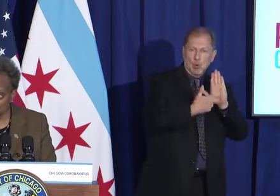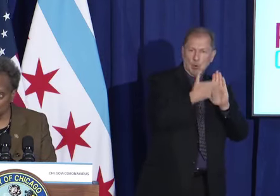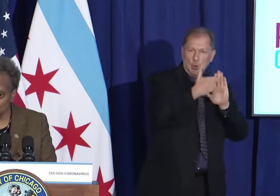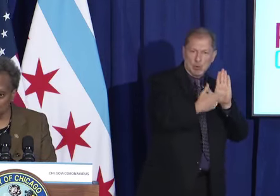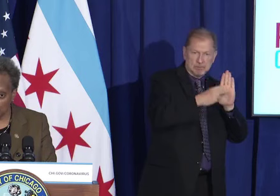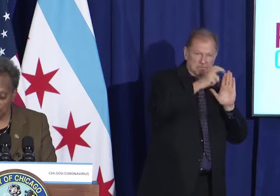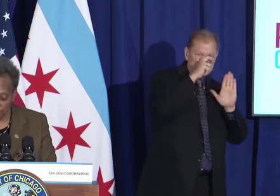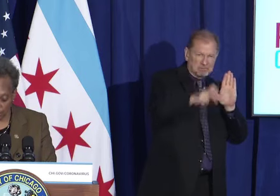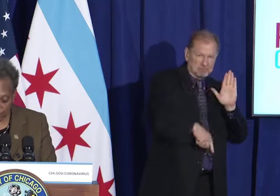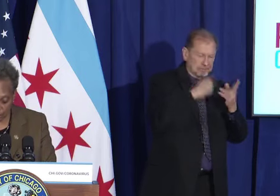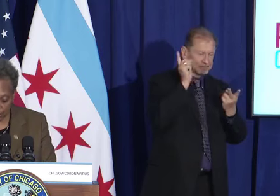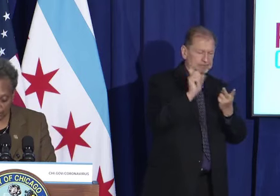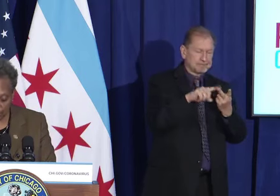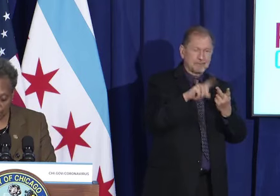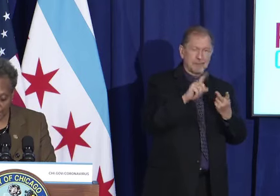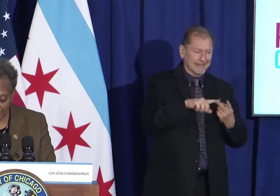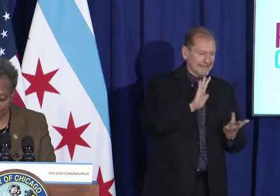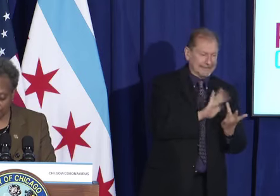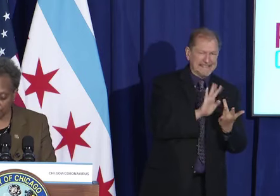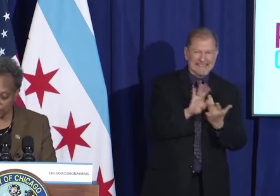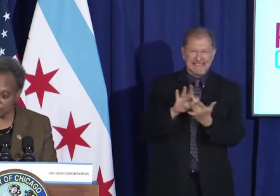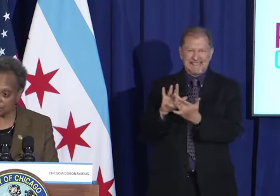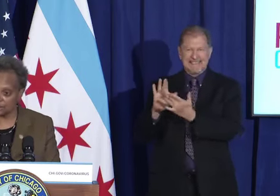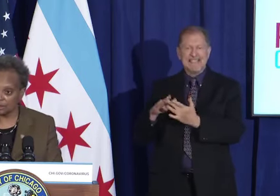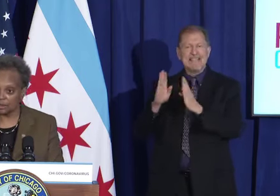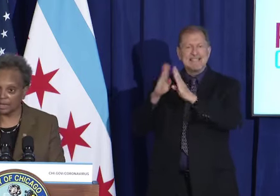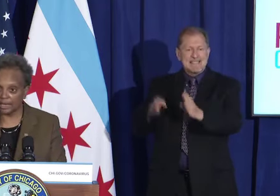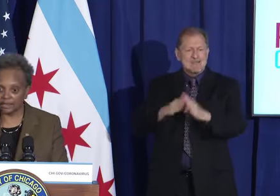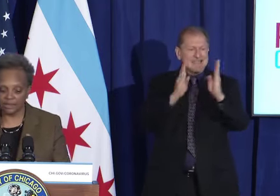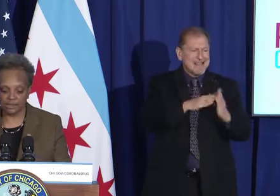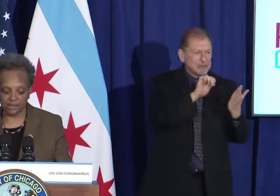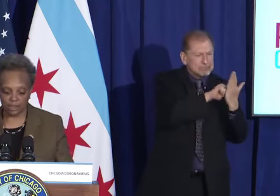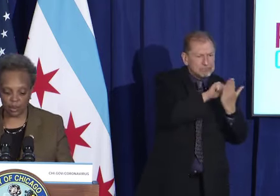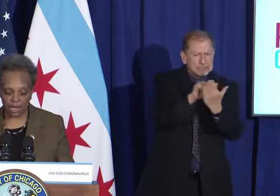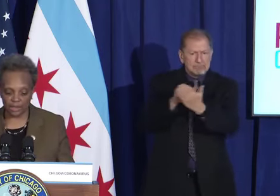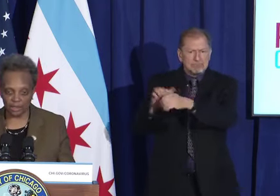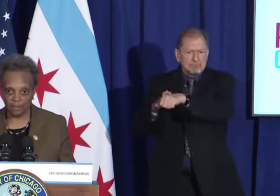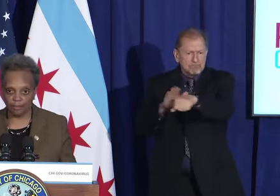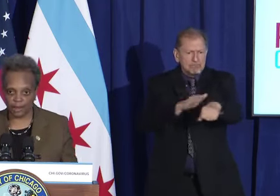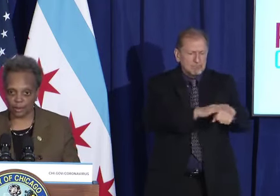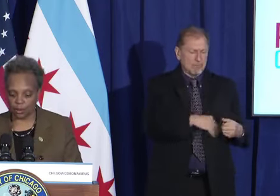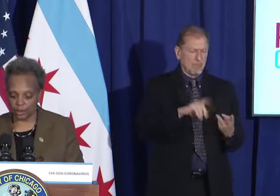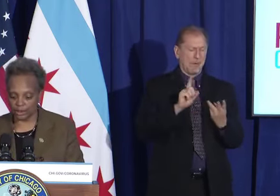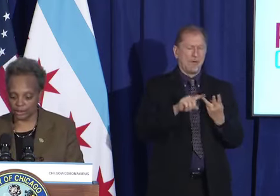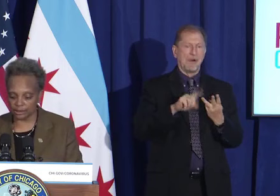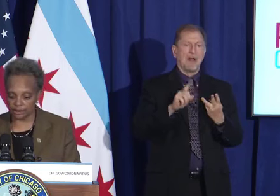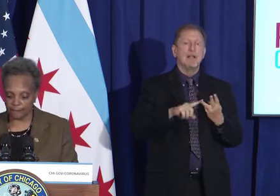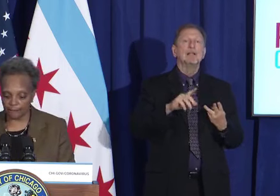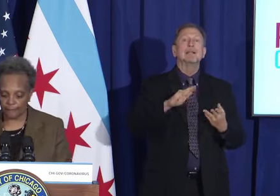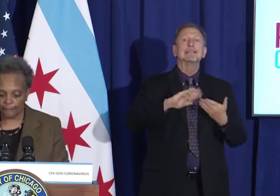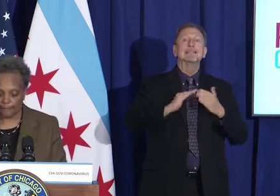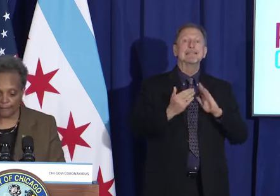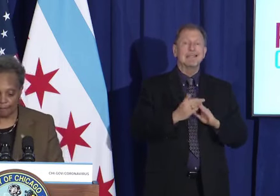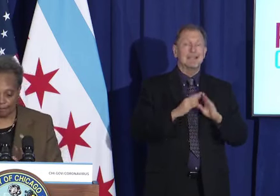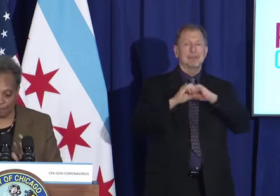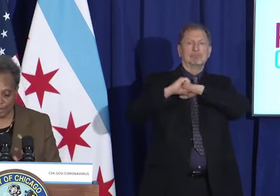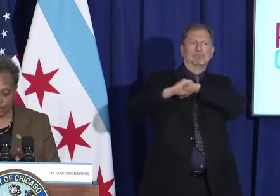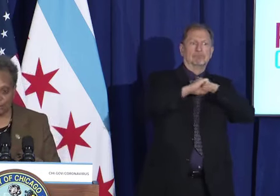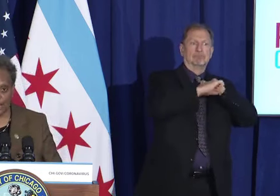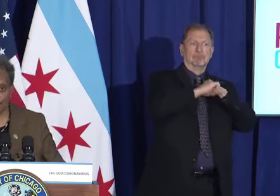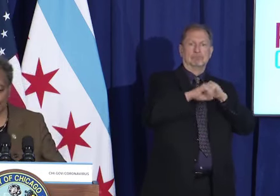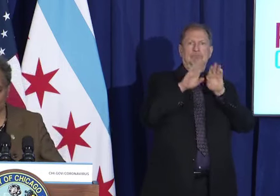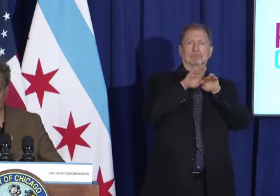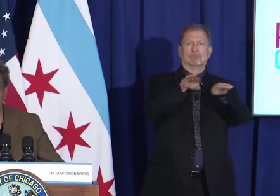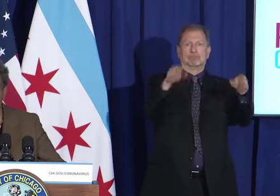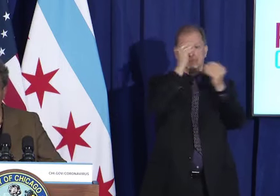neighborhood street-level activations, and citywide public awareness. But